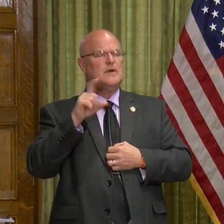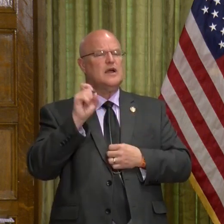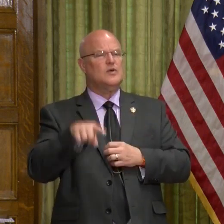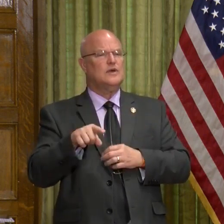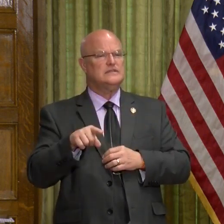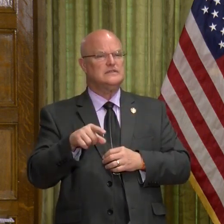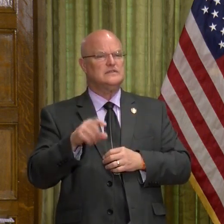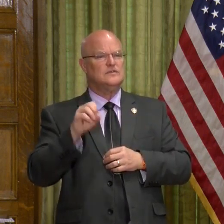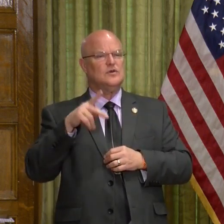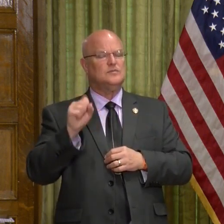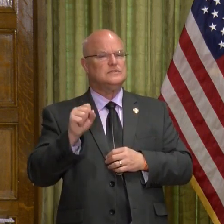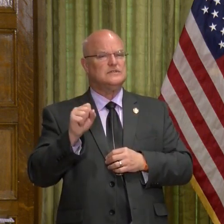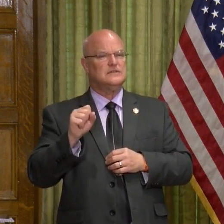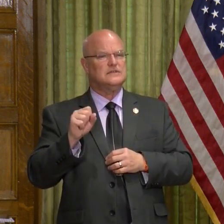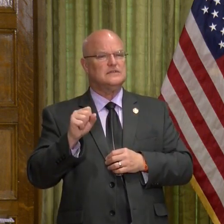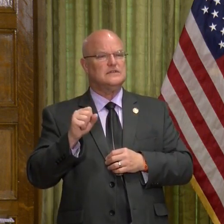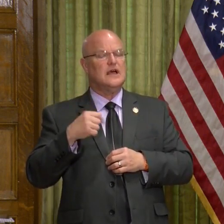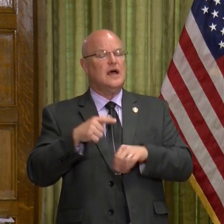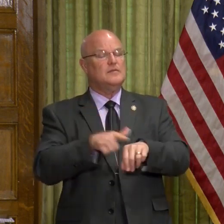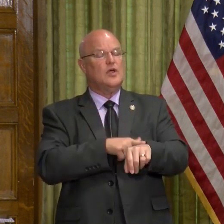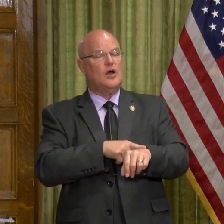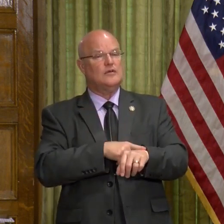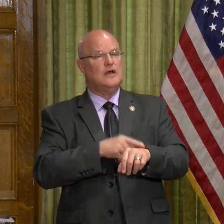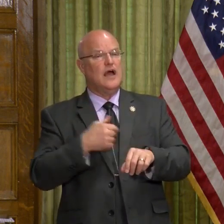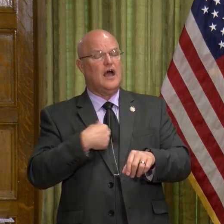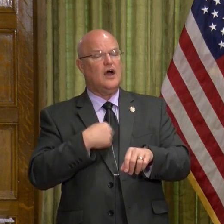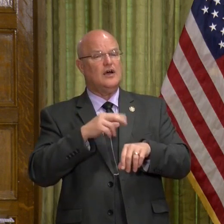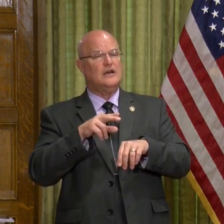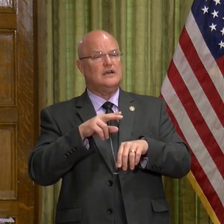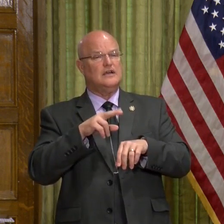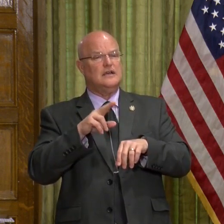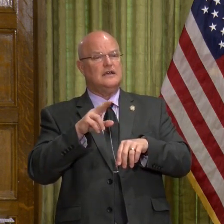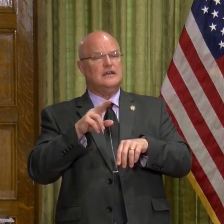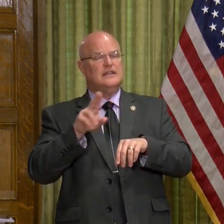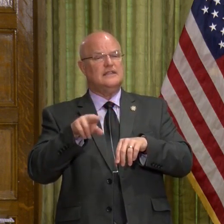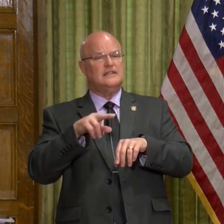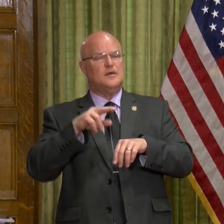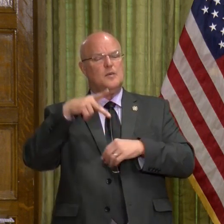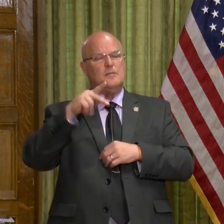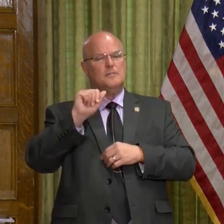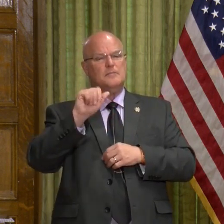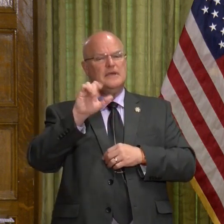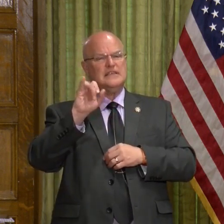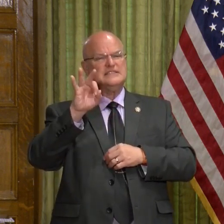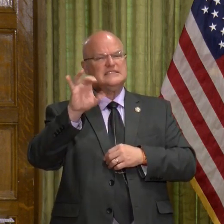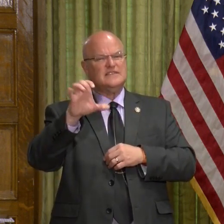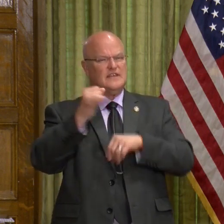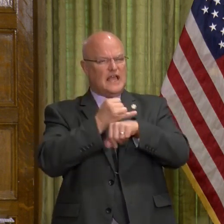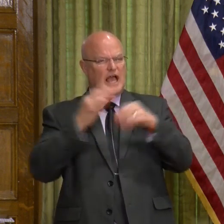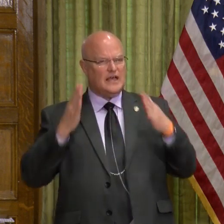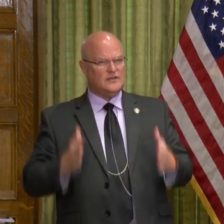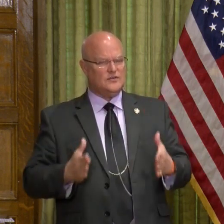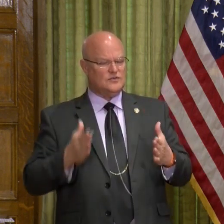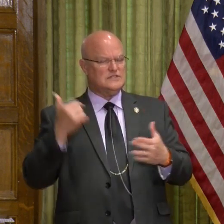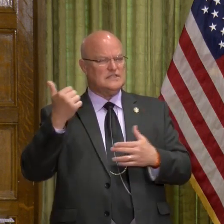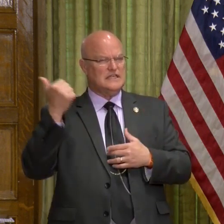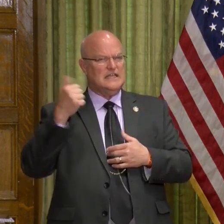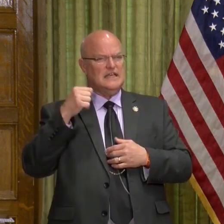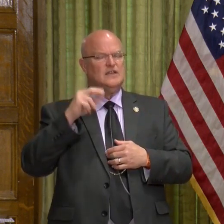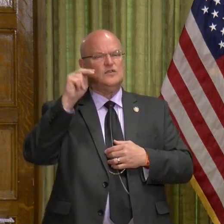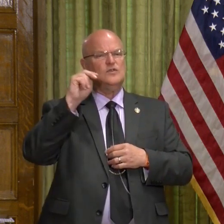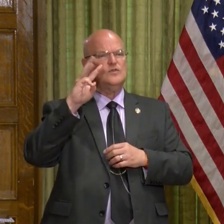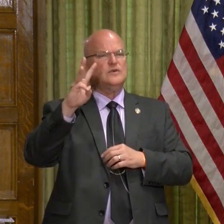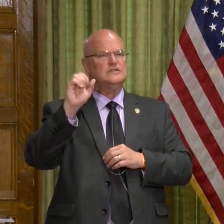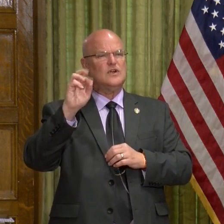to you, sorry for the long preface, is that the National Pacific Islanders COVID-19 response team this week. And last week, the